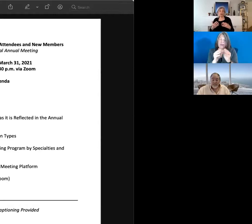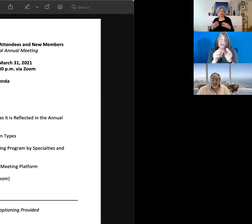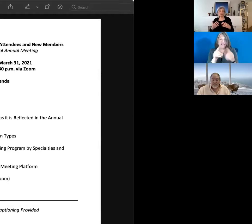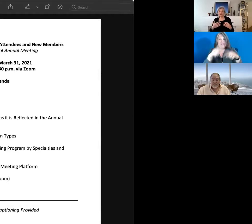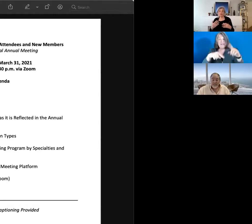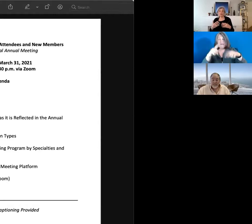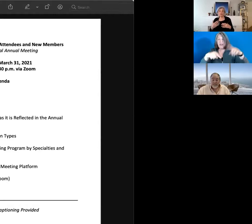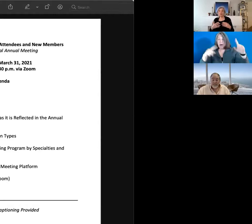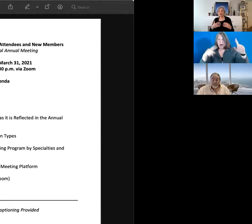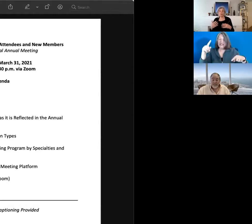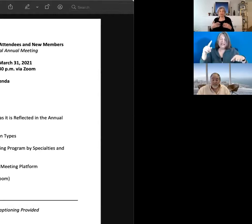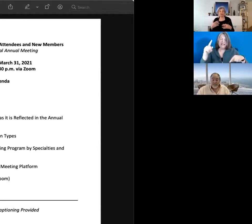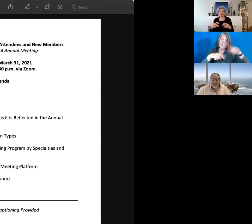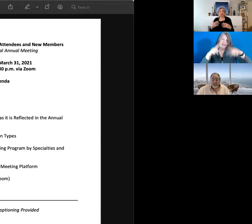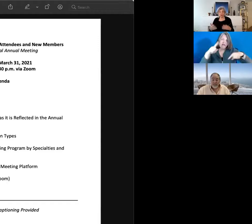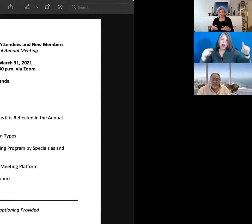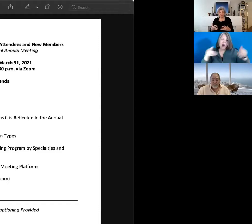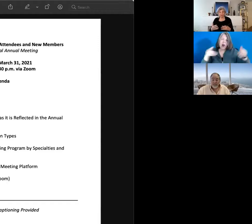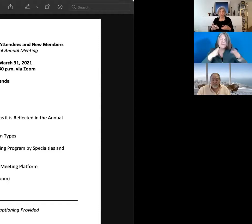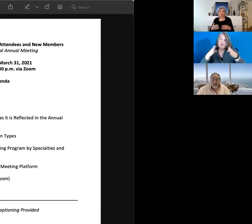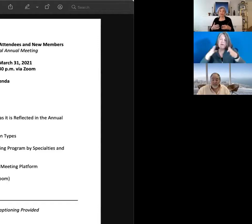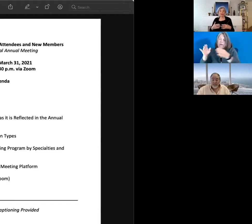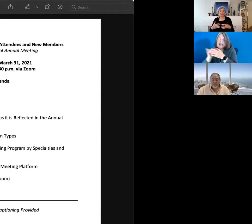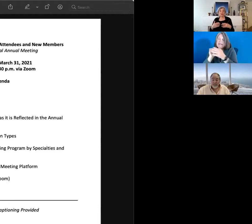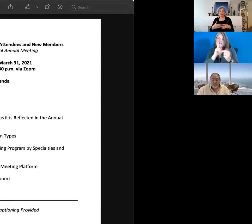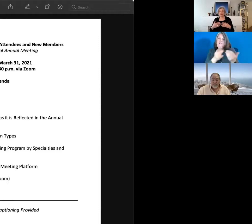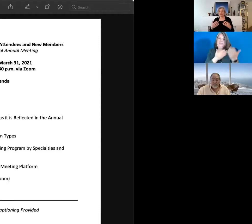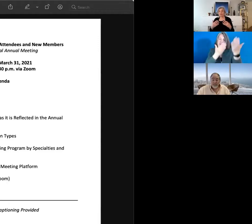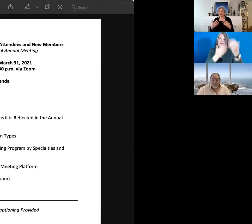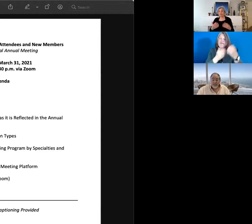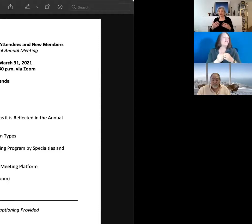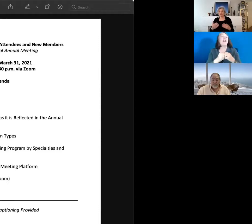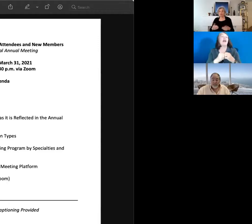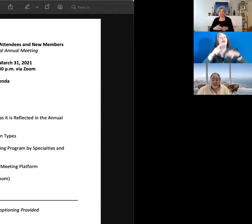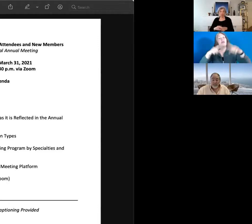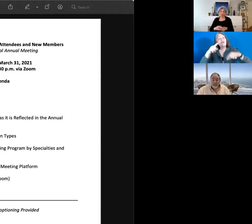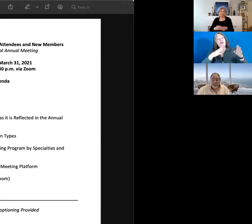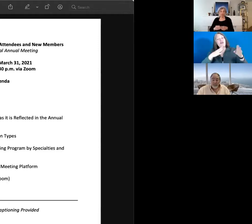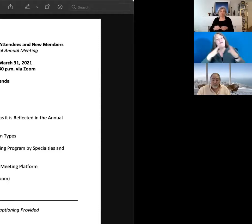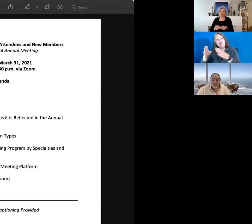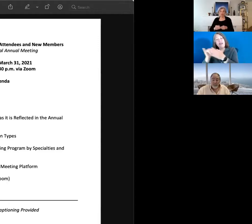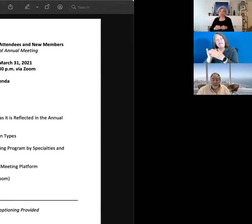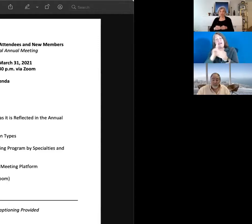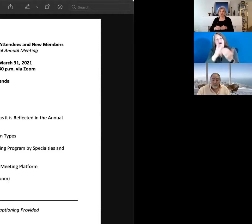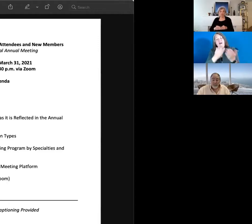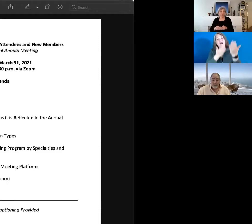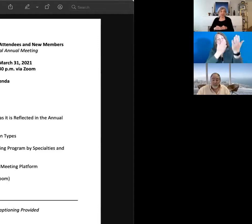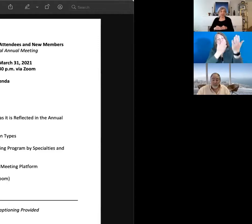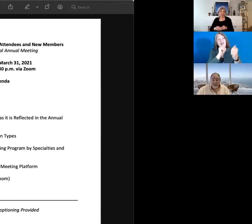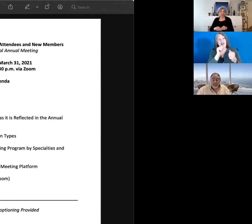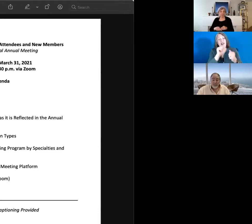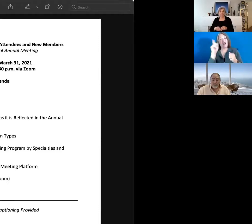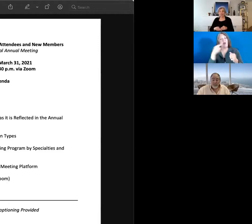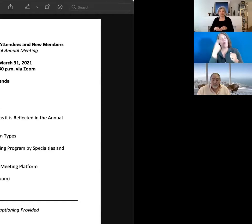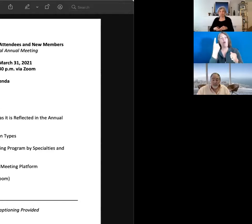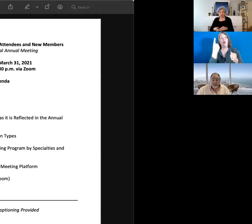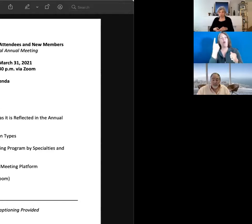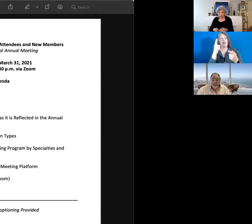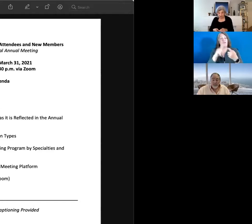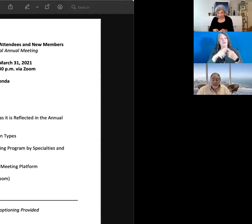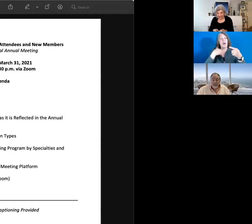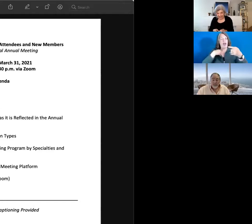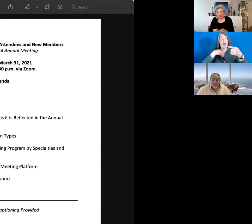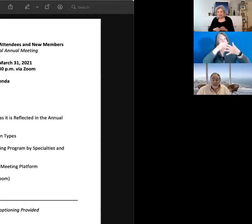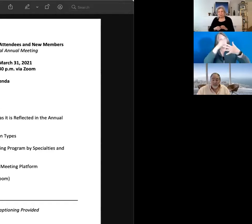formats that are offered. And those various formats that are offered are not just to have a medley of